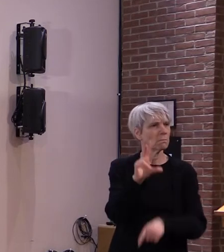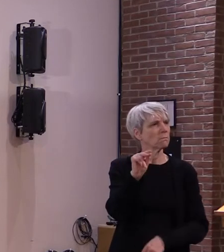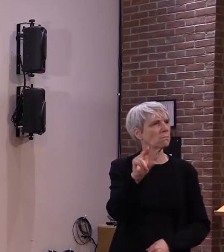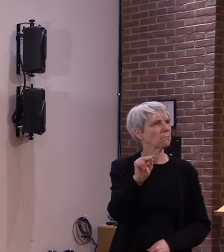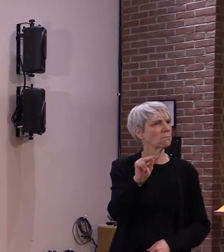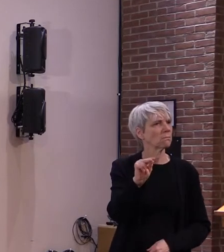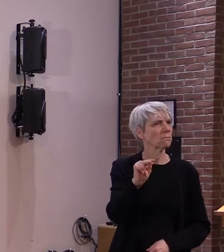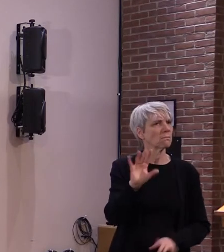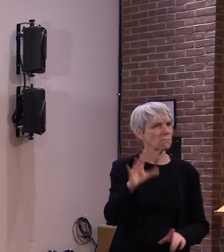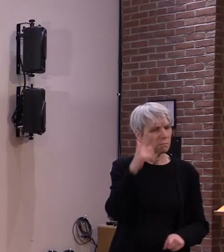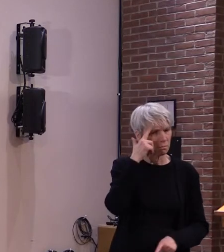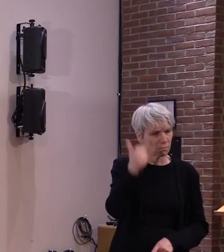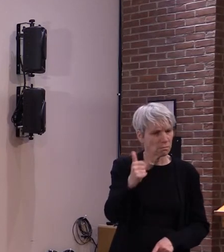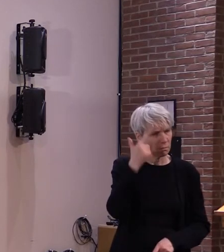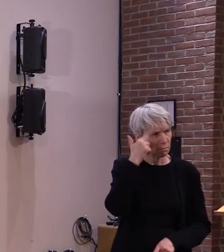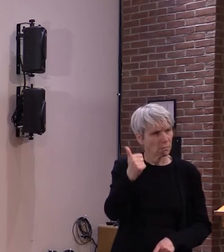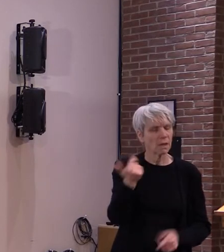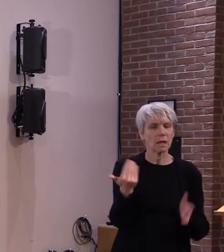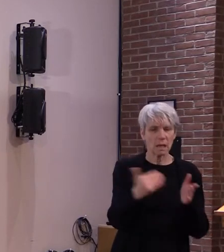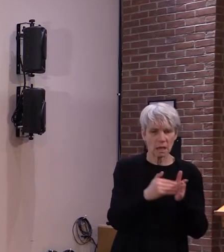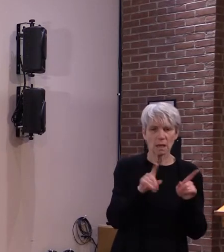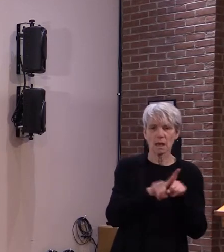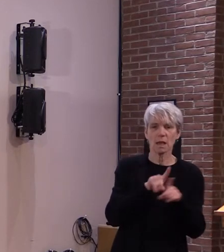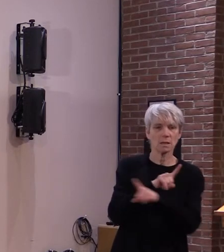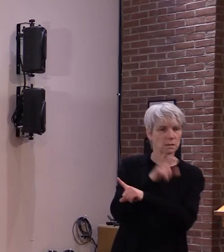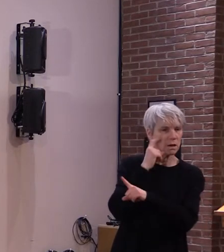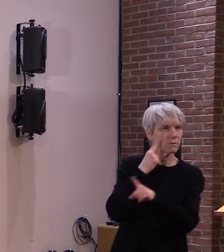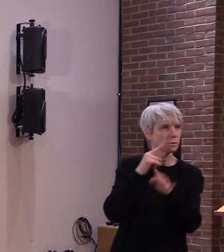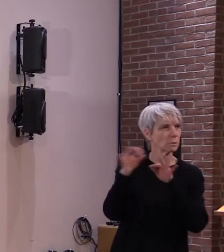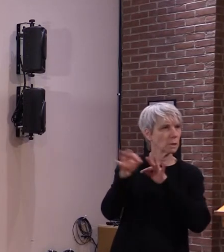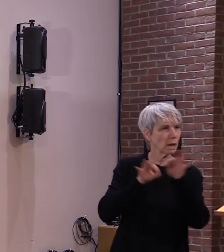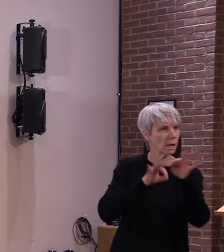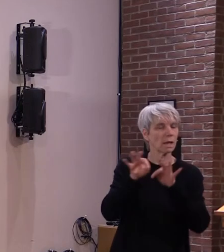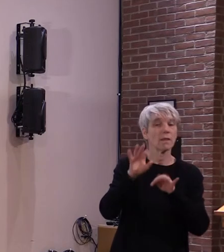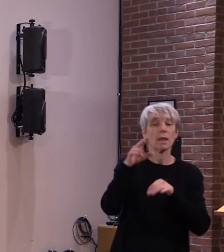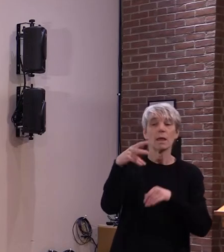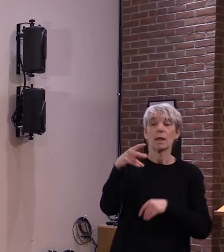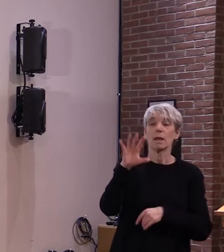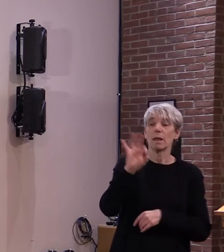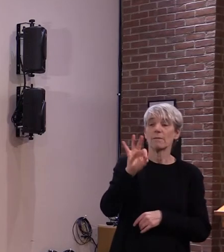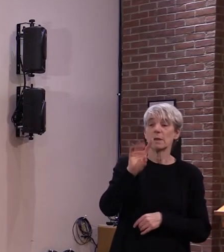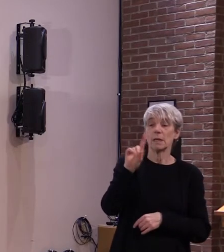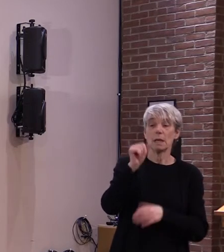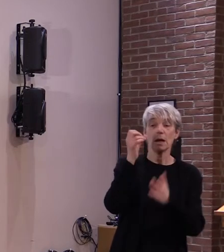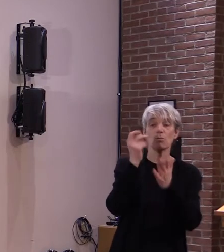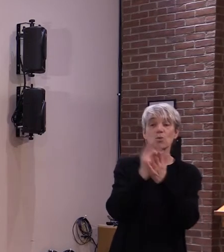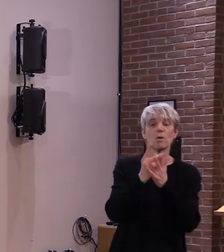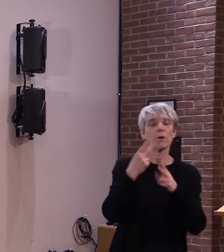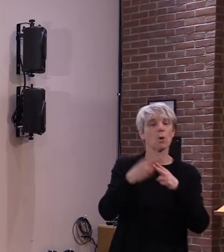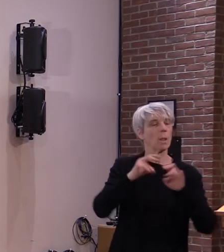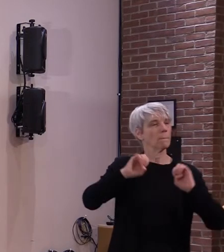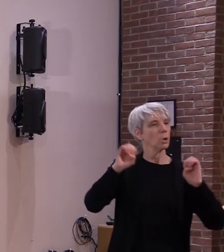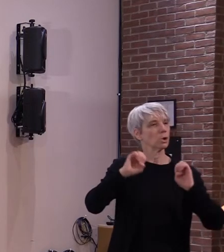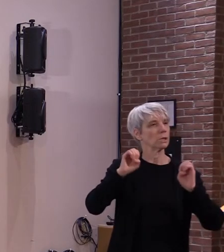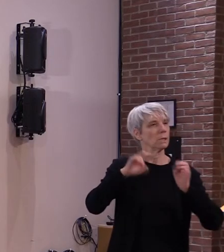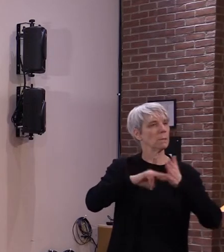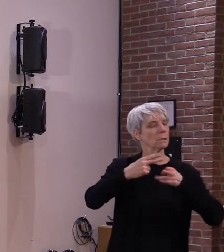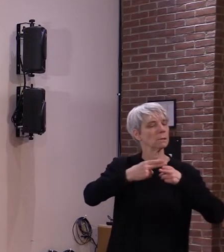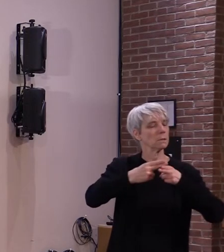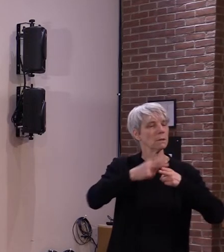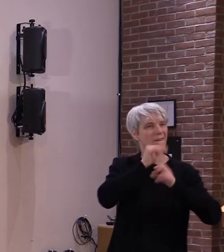because it isn't as the governor said uh under an emergency use authorization at this time